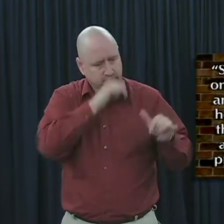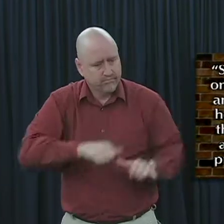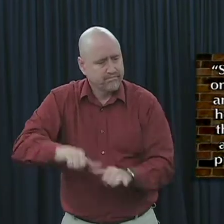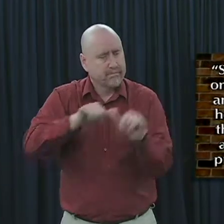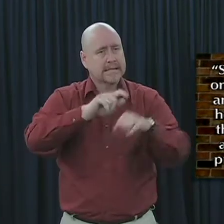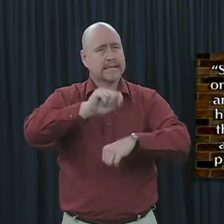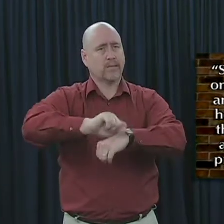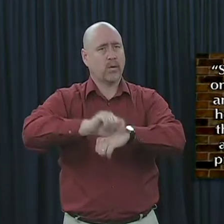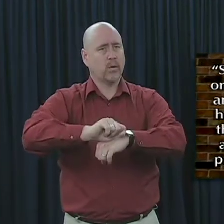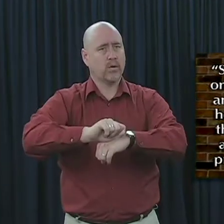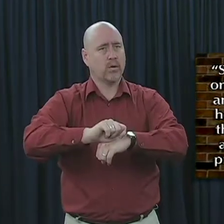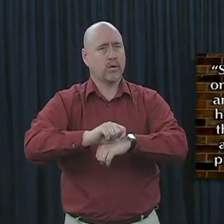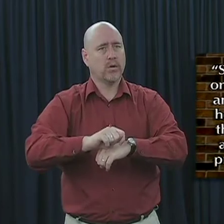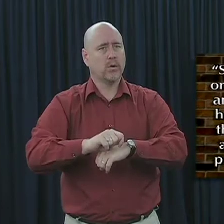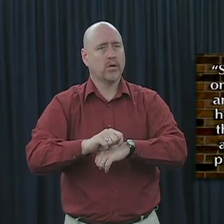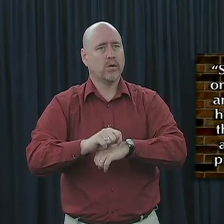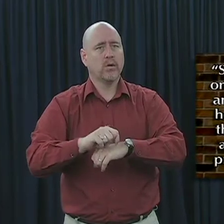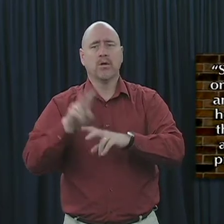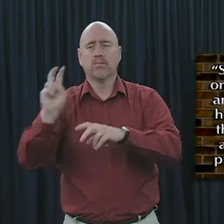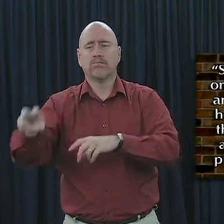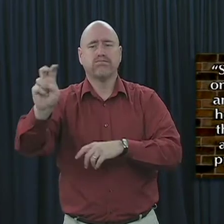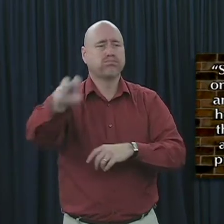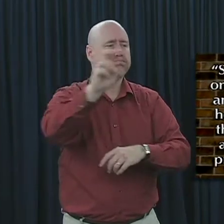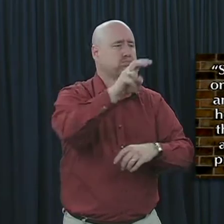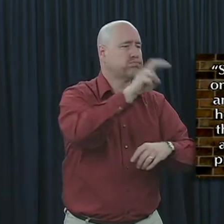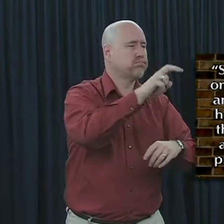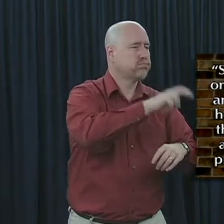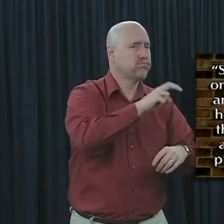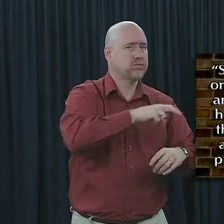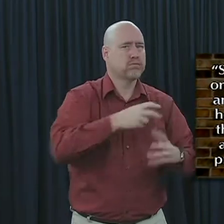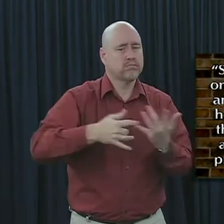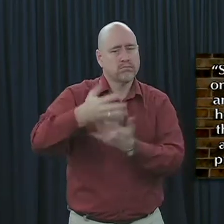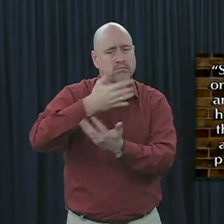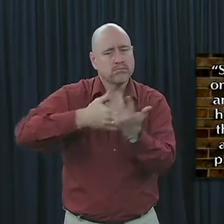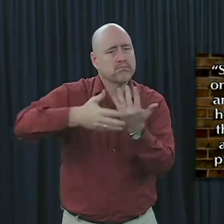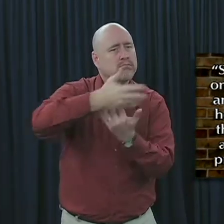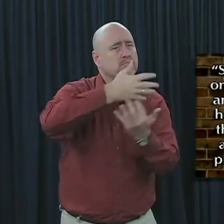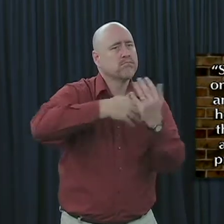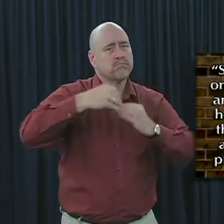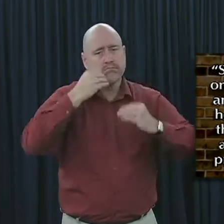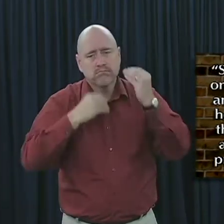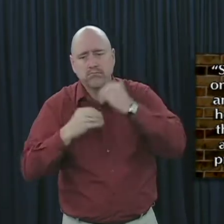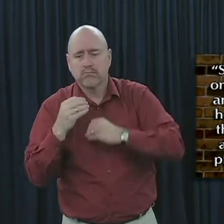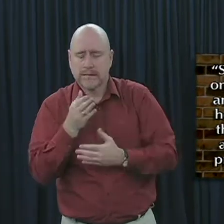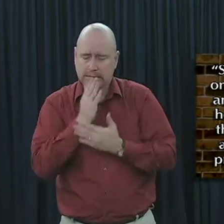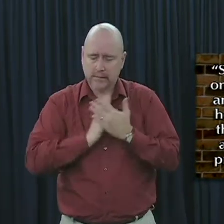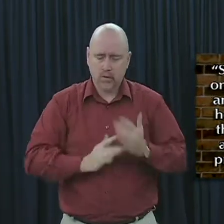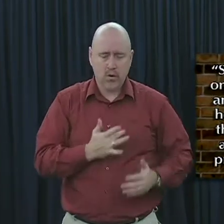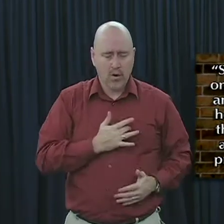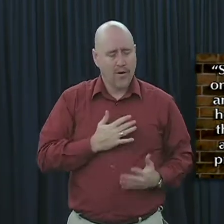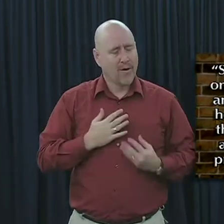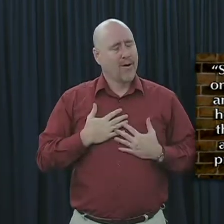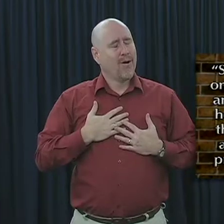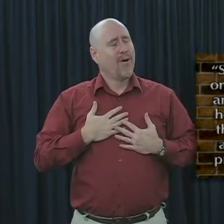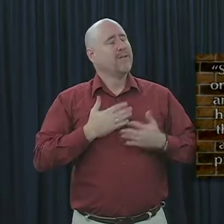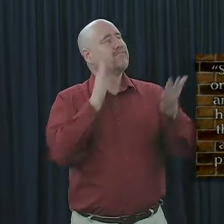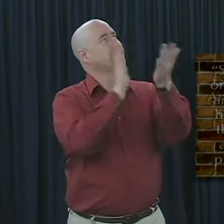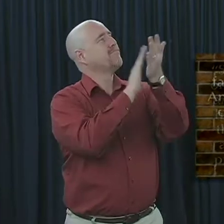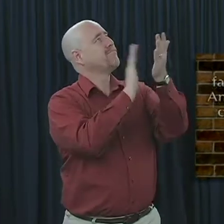and breaking bread from house to house, they ate their food with gladness and simplicity of heart, praising God and having